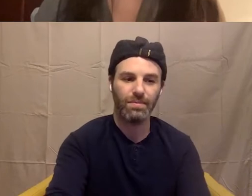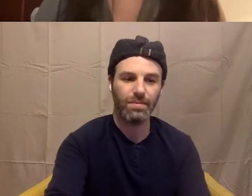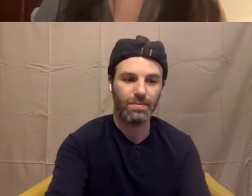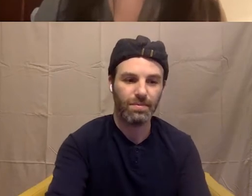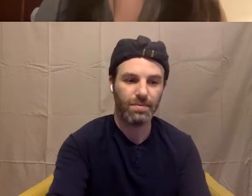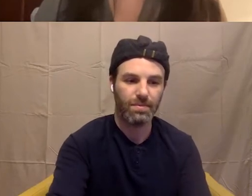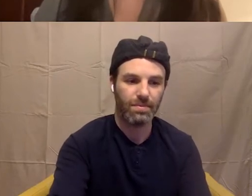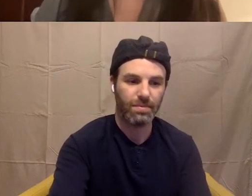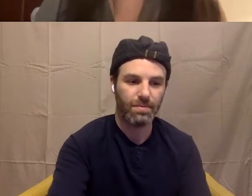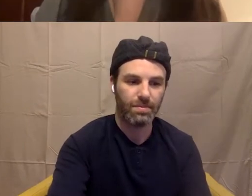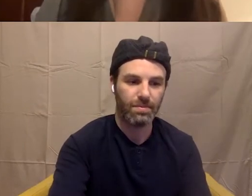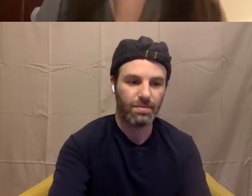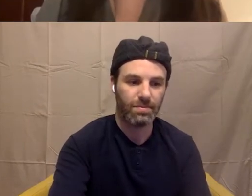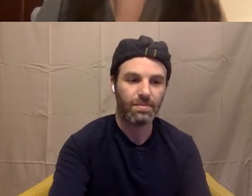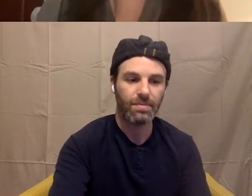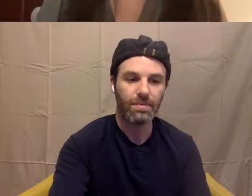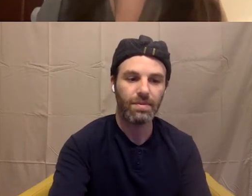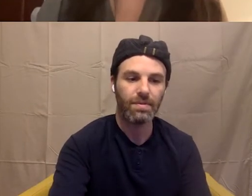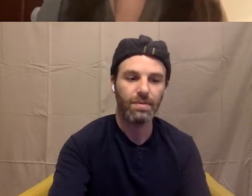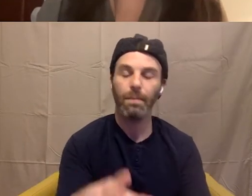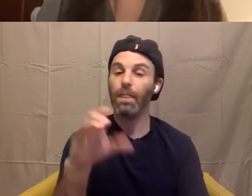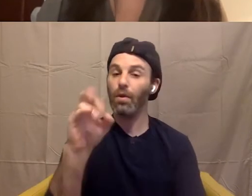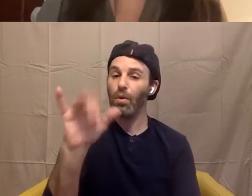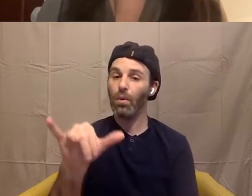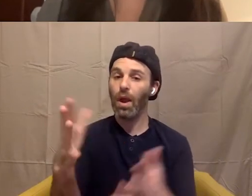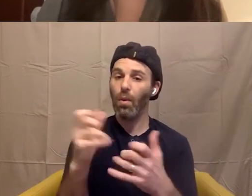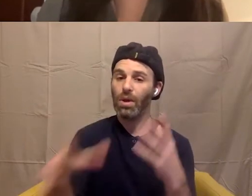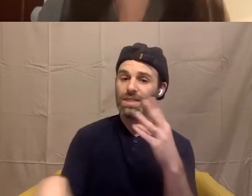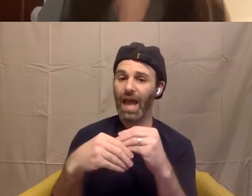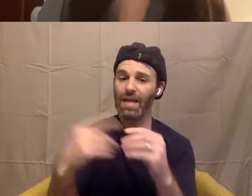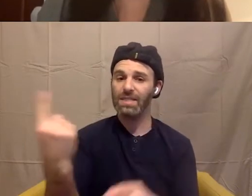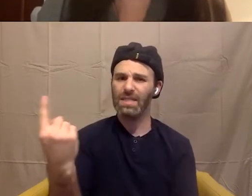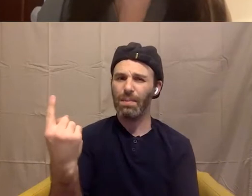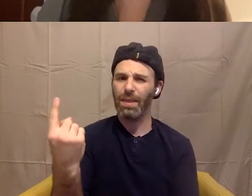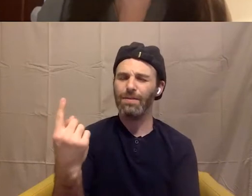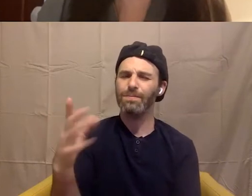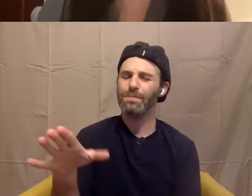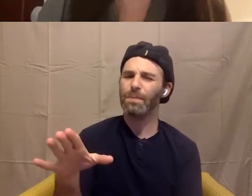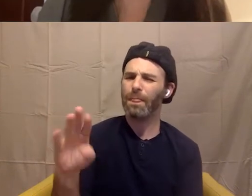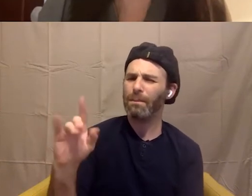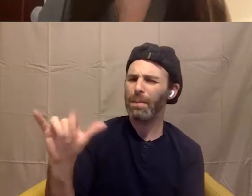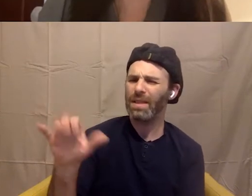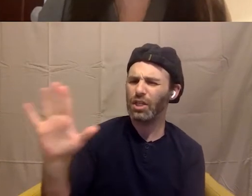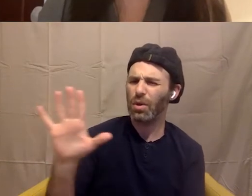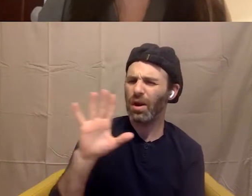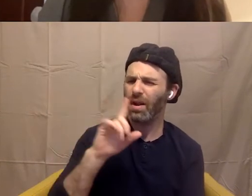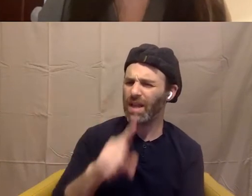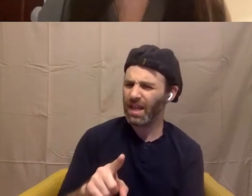Can I just, I want to add something. I think it was where you were about to, at the very beginning, Melissa, your answer, what I, what I